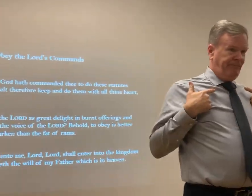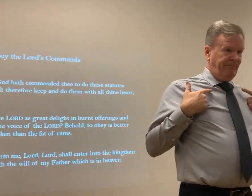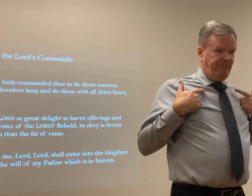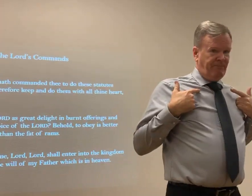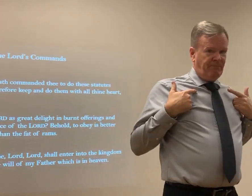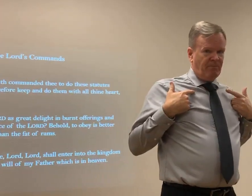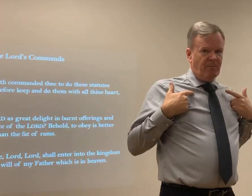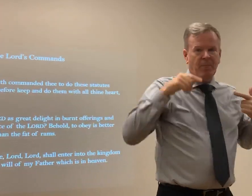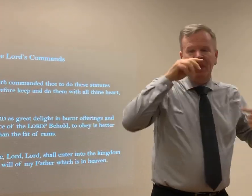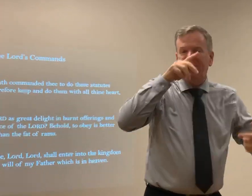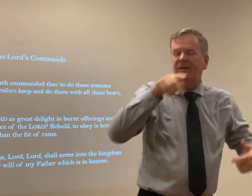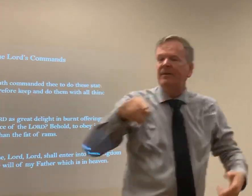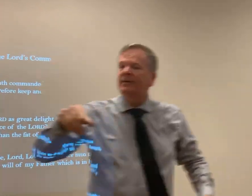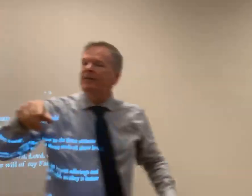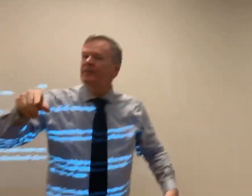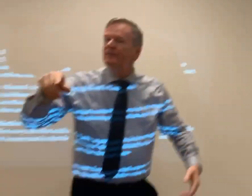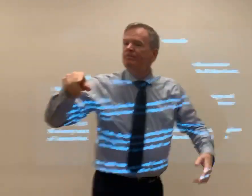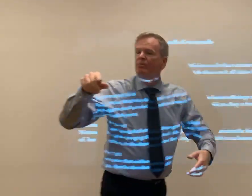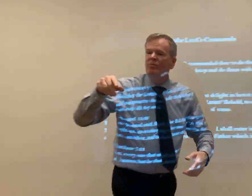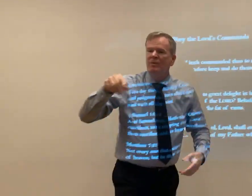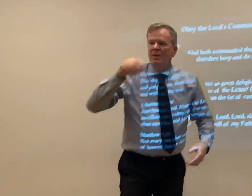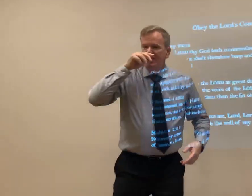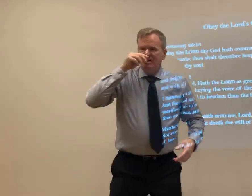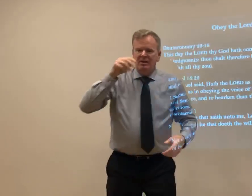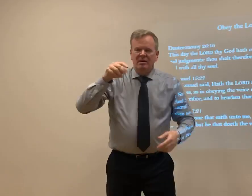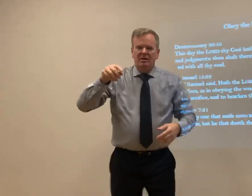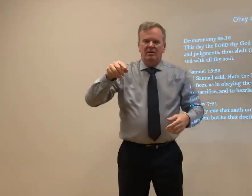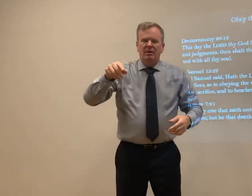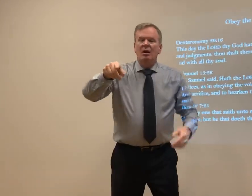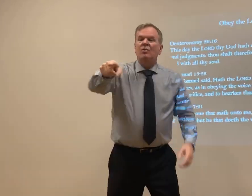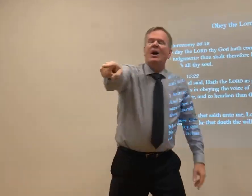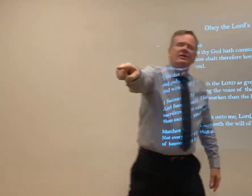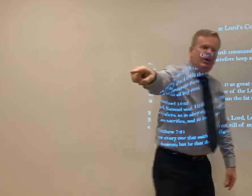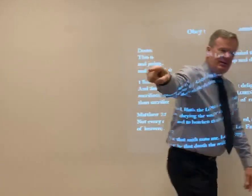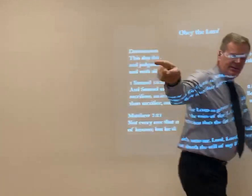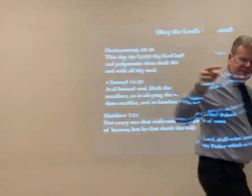mistake. And that cost, that was a costly mistake that he had to pay for for the rest of his life. Right.